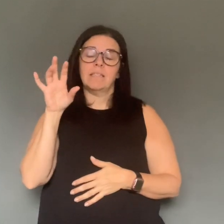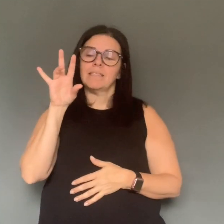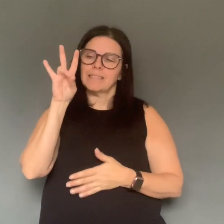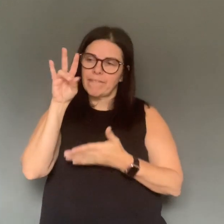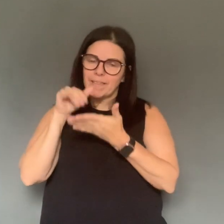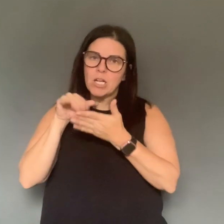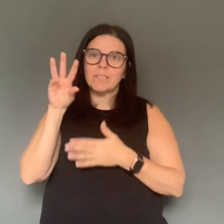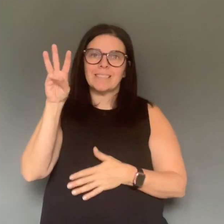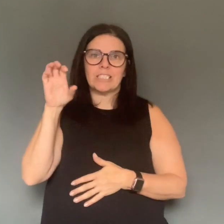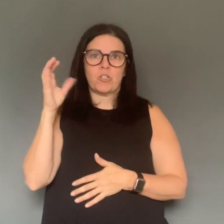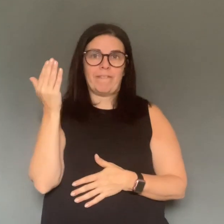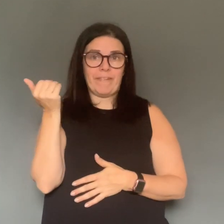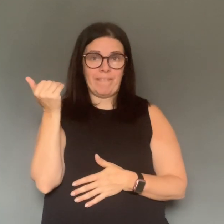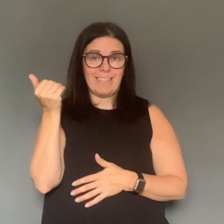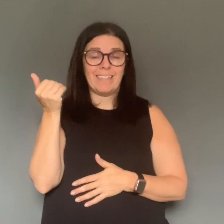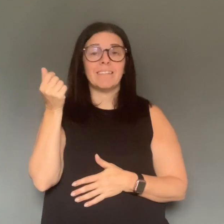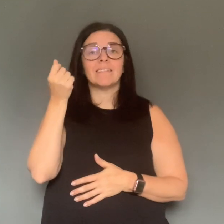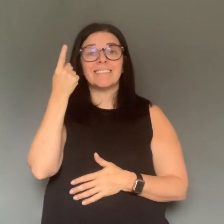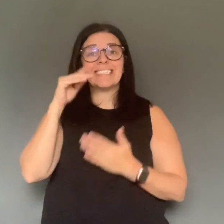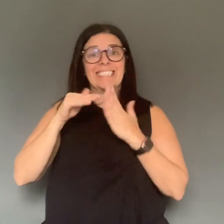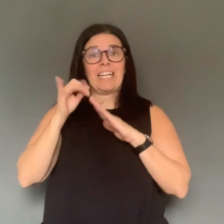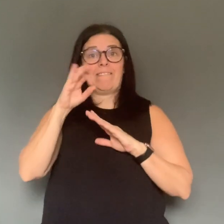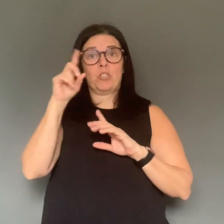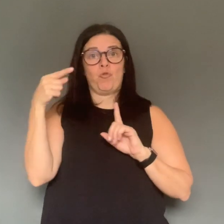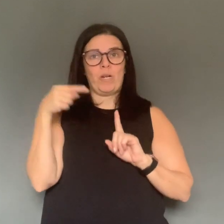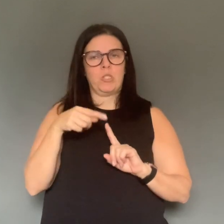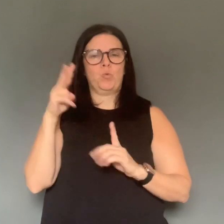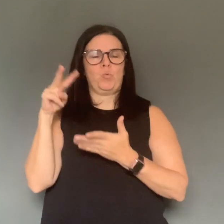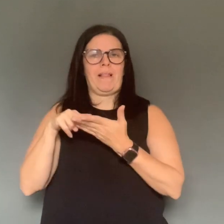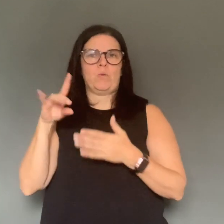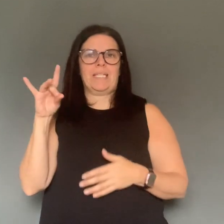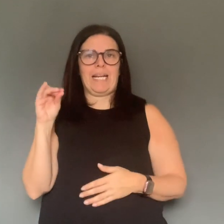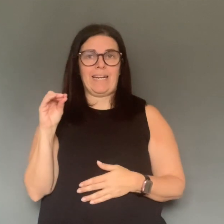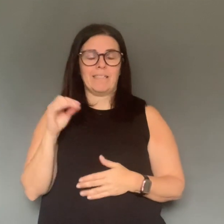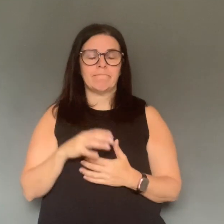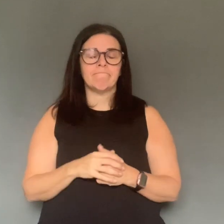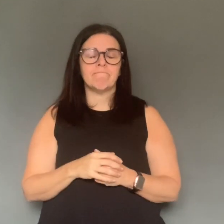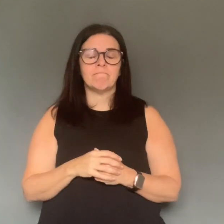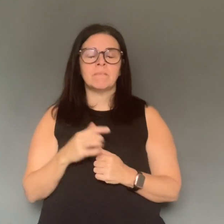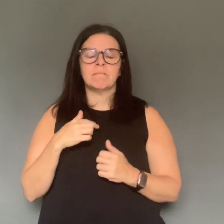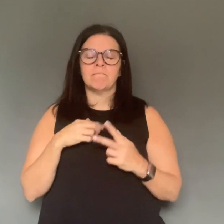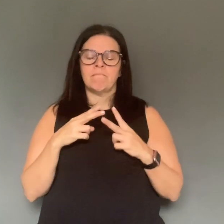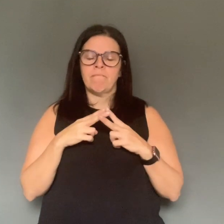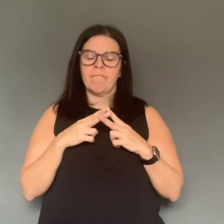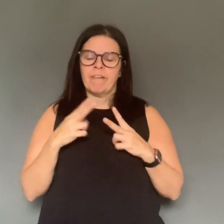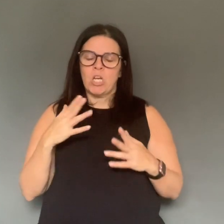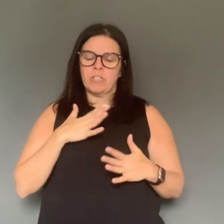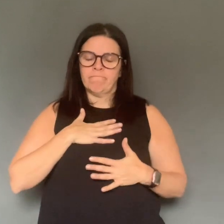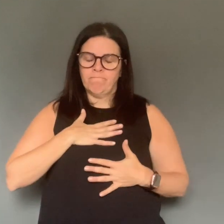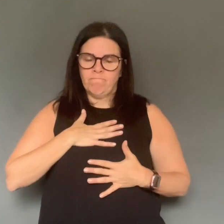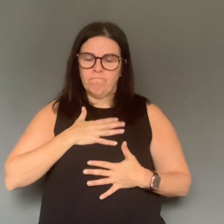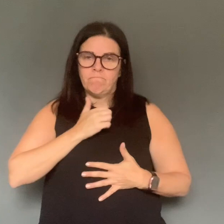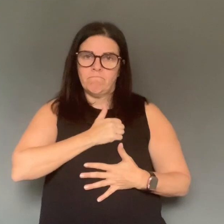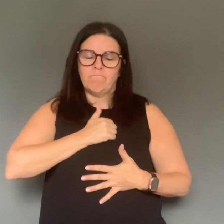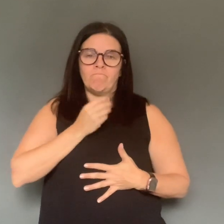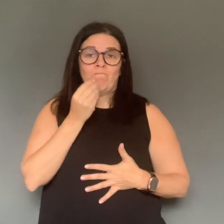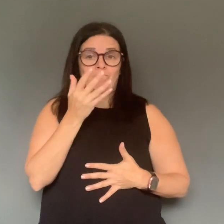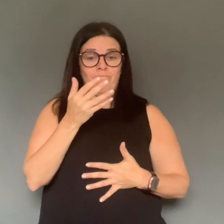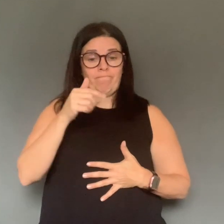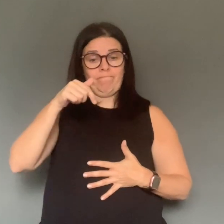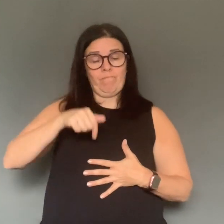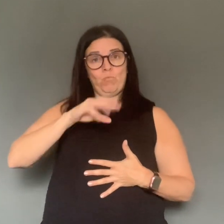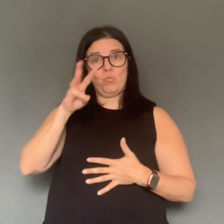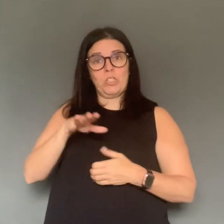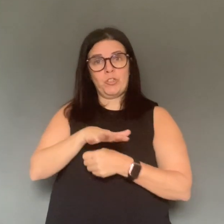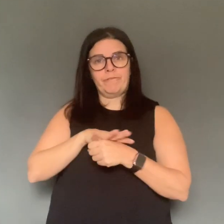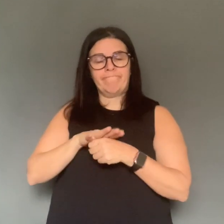I'm very sorry to report our first death due to COVID-19. We now have 92 confirmed cases of